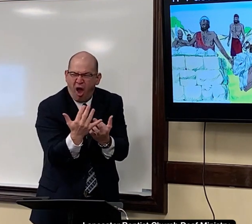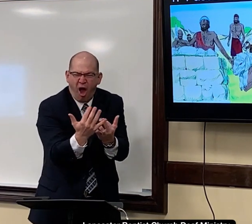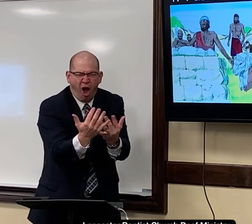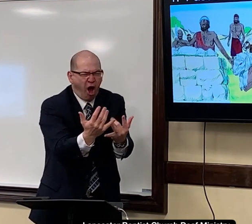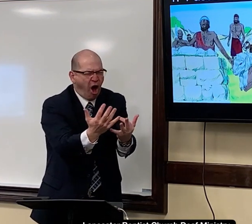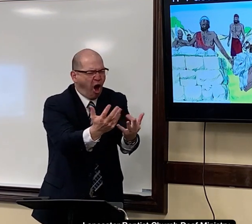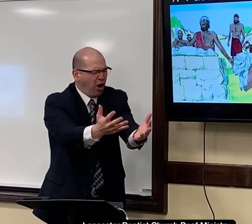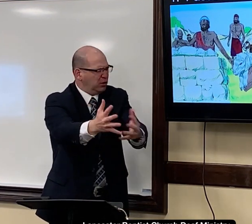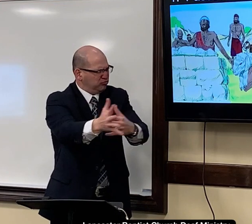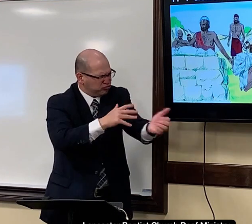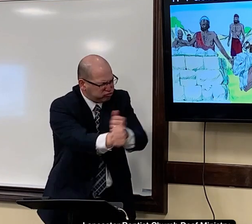with fire